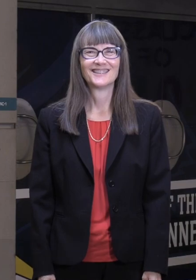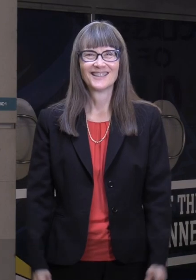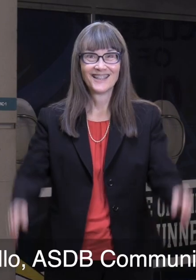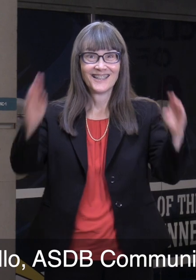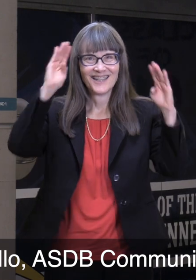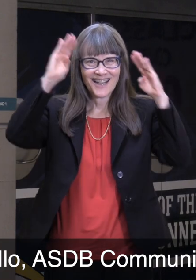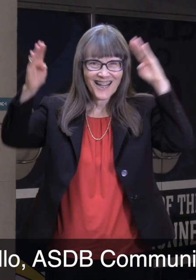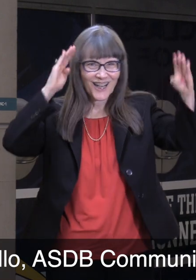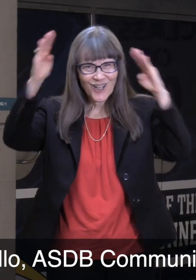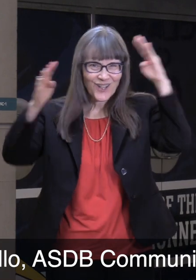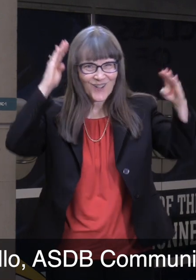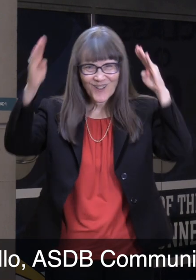Hello, ASDB community.